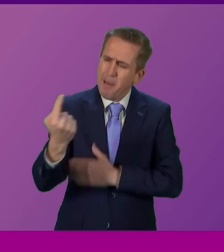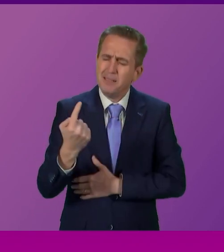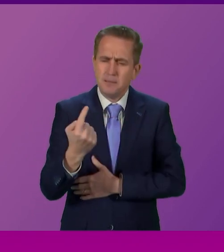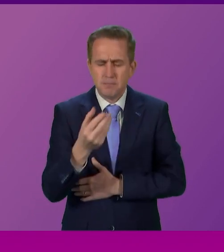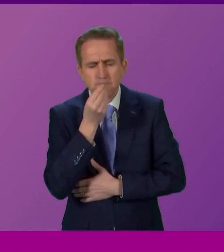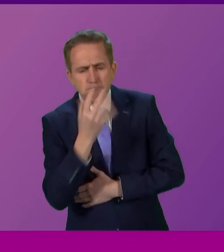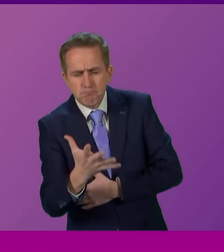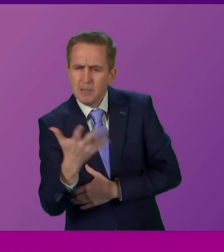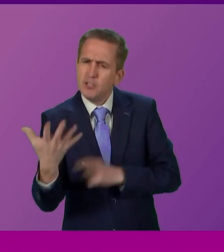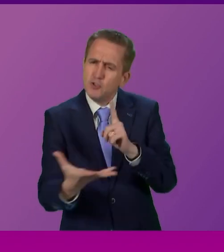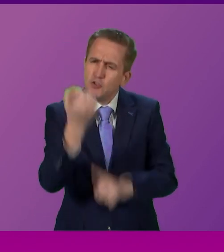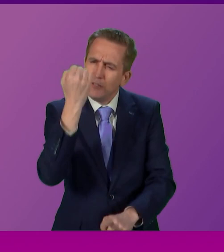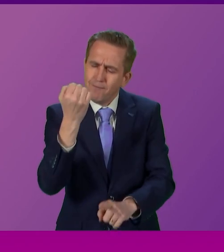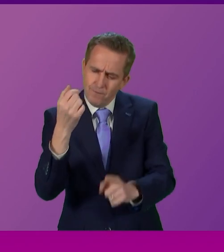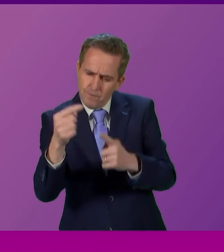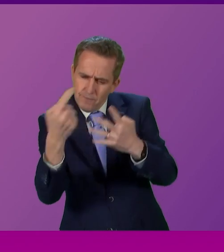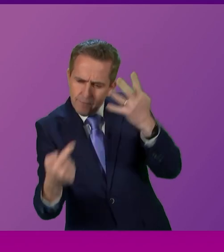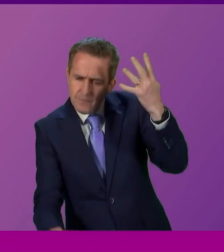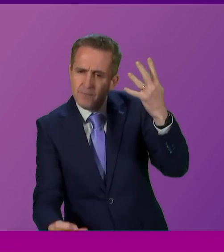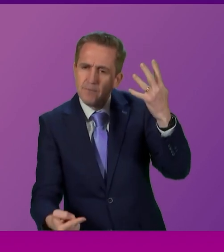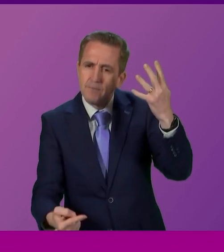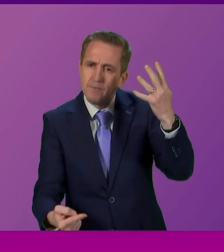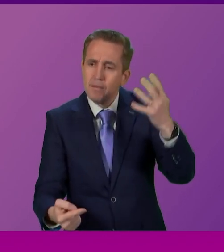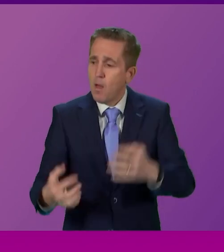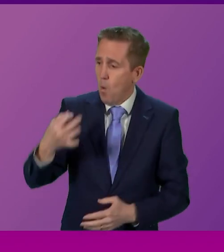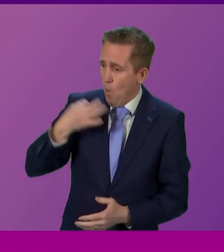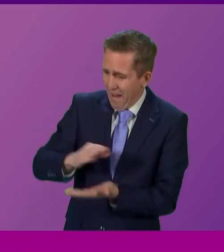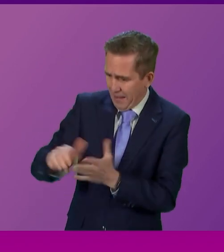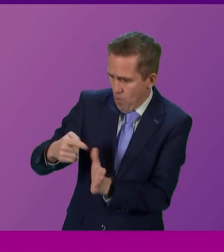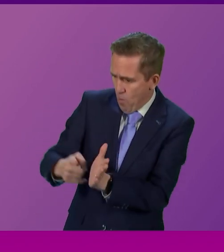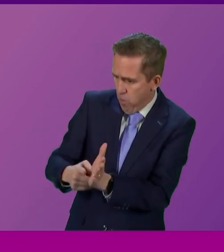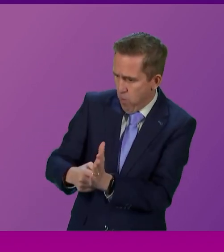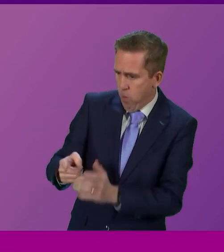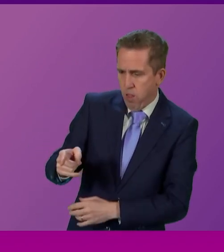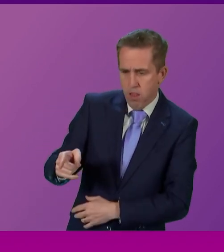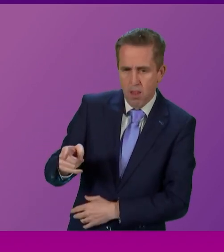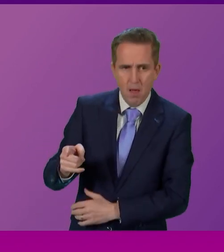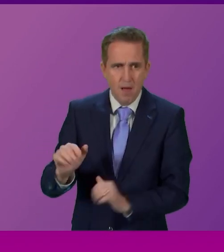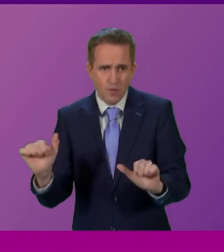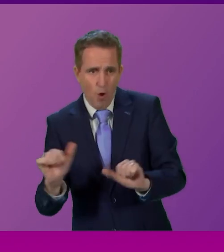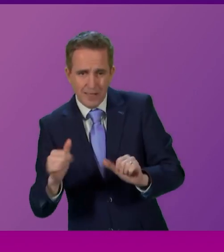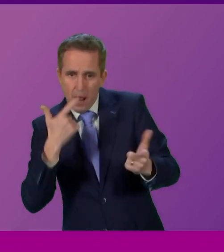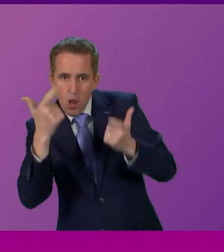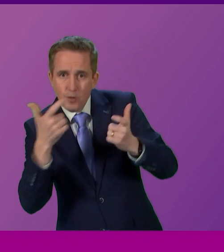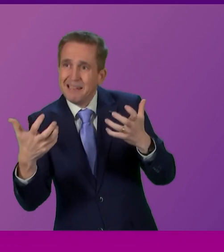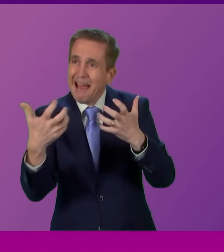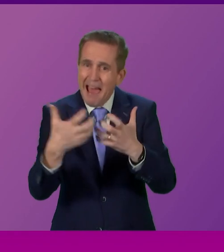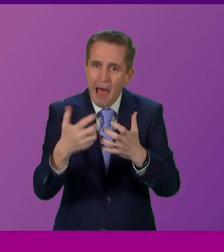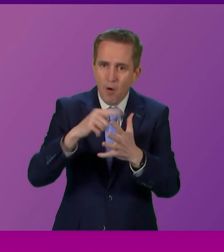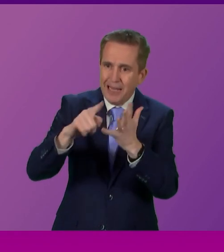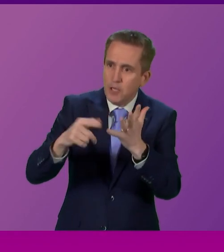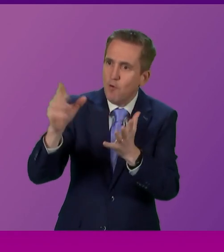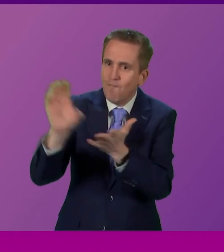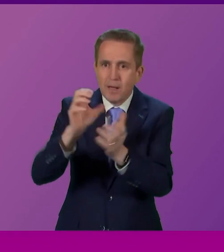an end. In the Highlands and Islands, Whitehall has utterly failed to even begin to replace the EU funding for rural affairs and economic